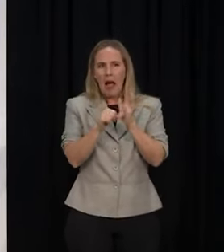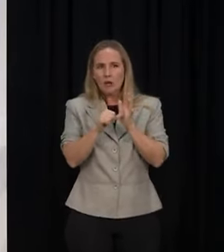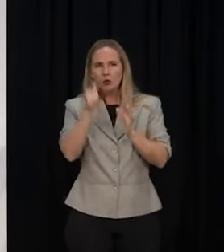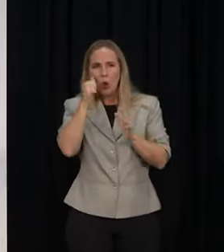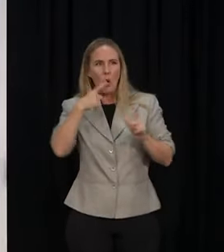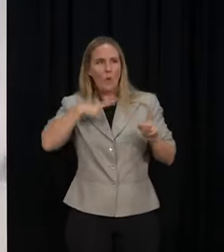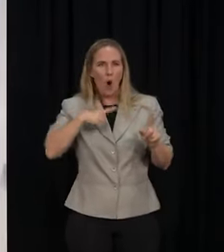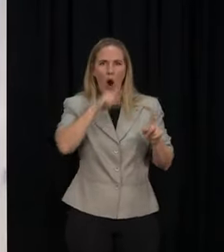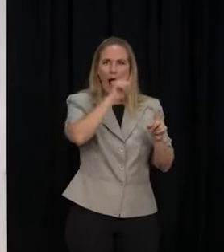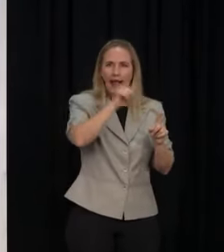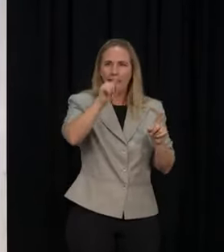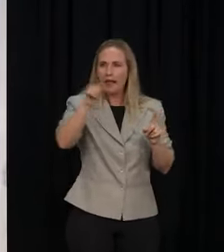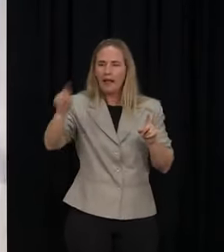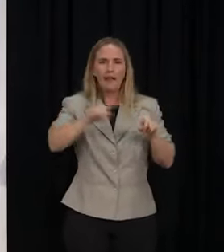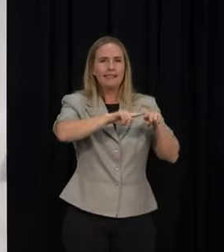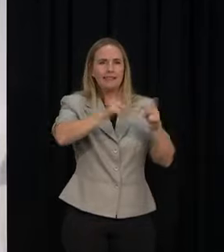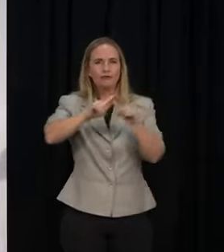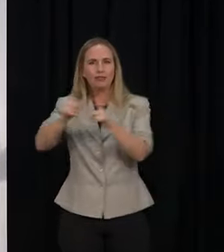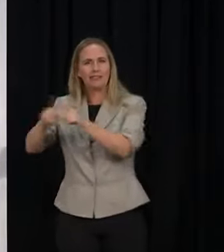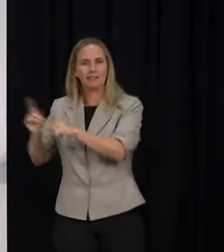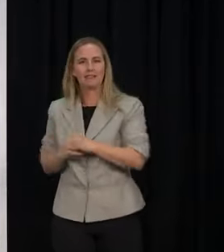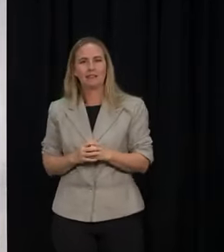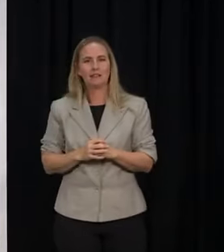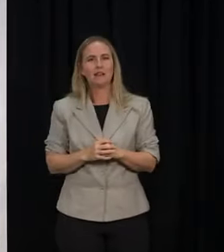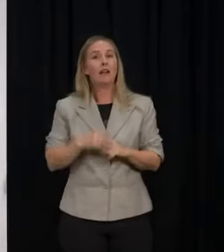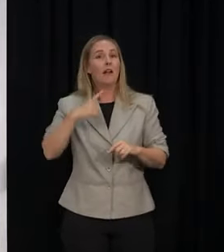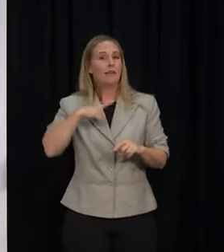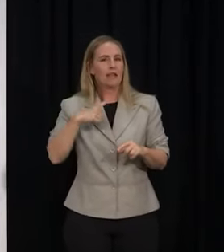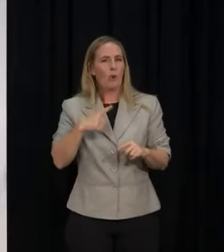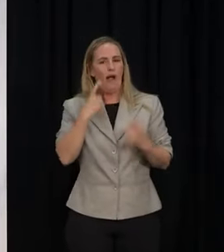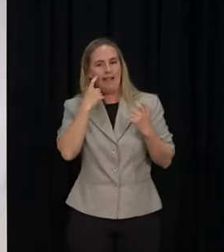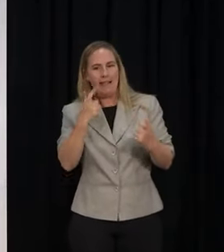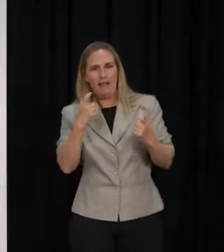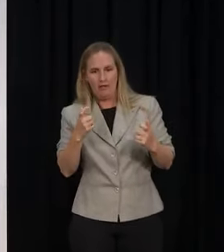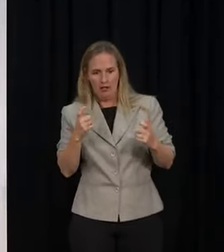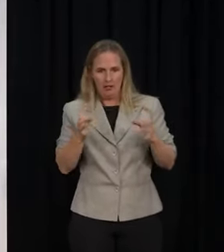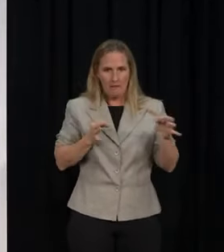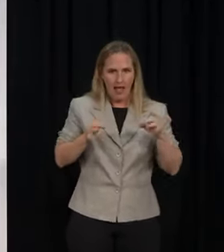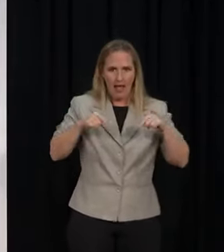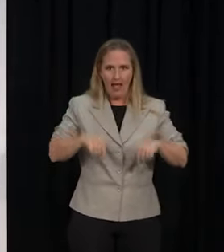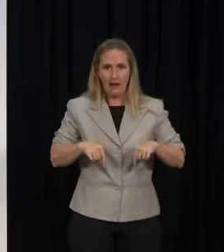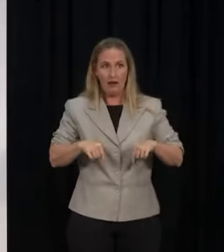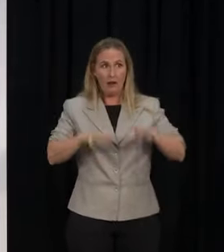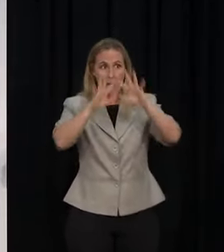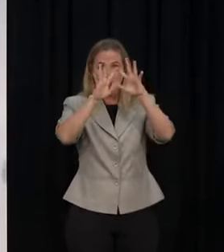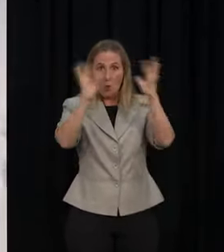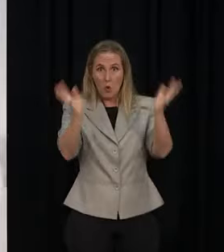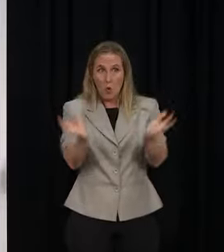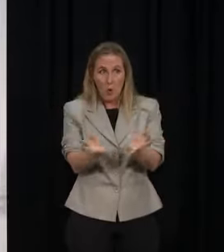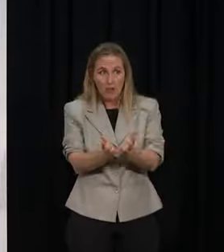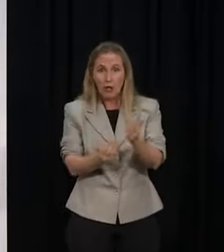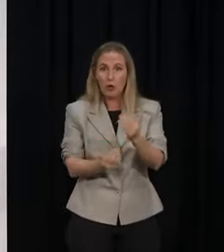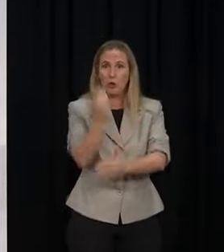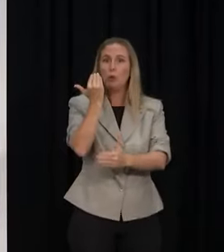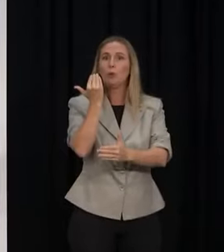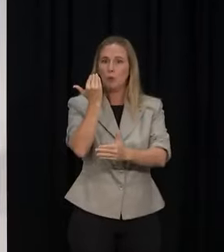And so that's why we do need to caveat what we're saying with, it is early days for the world when it comes to Omicron. But